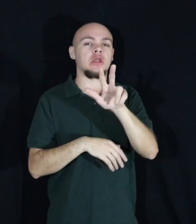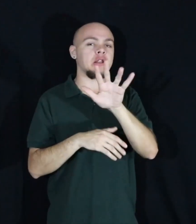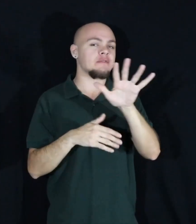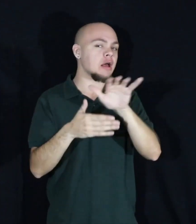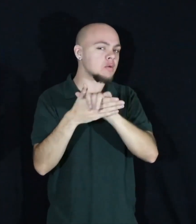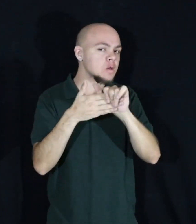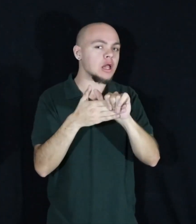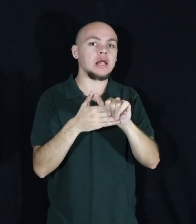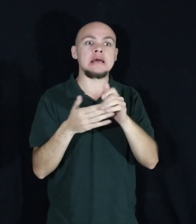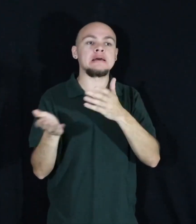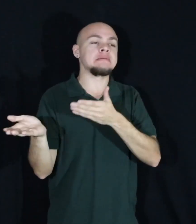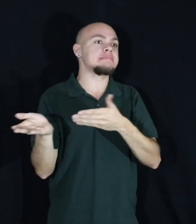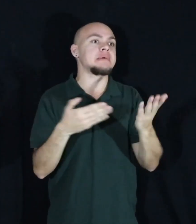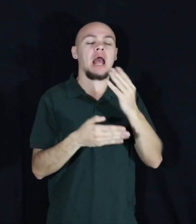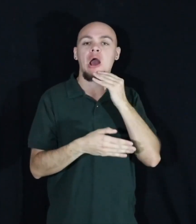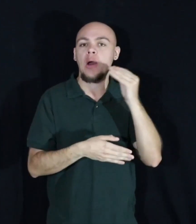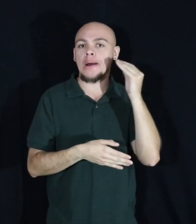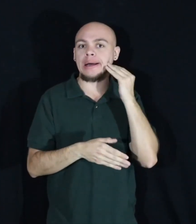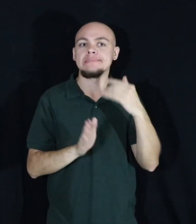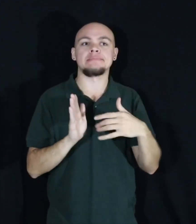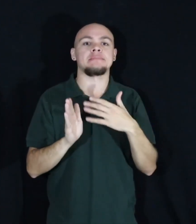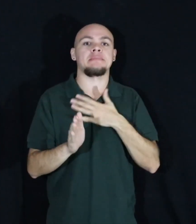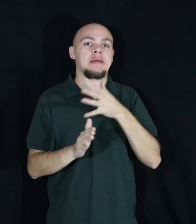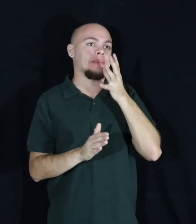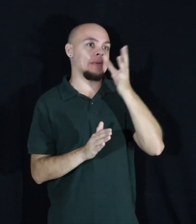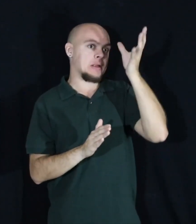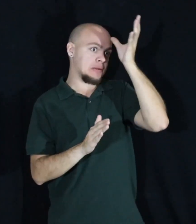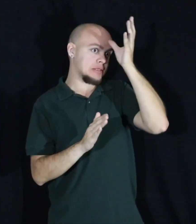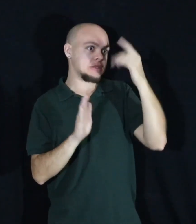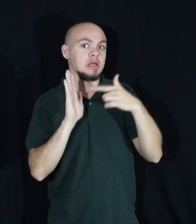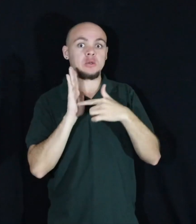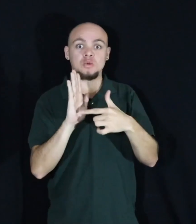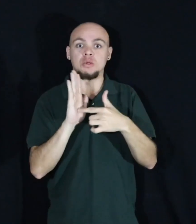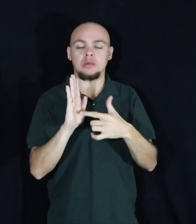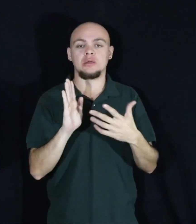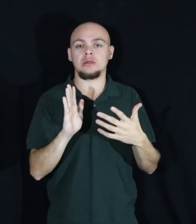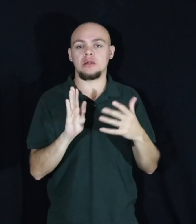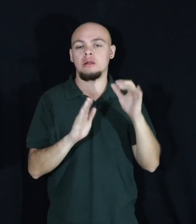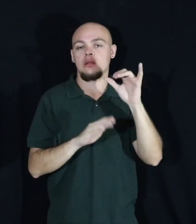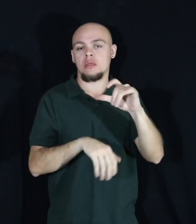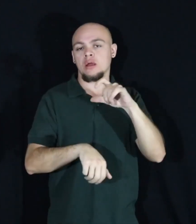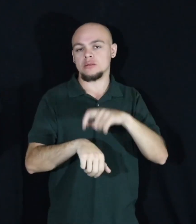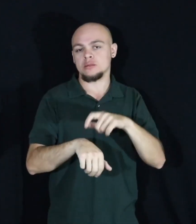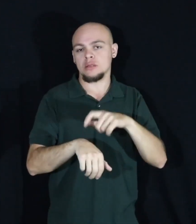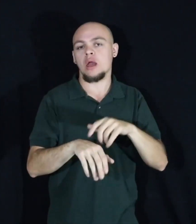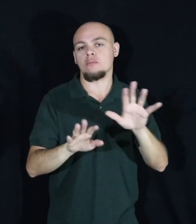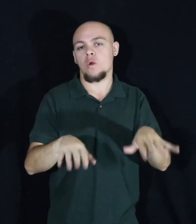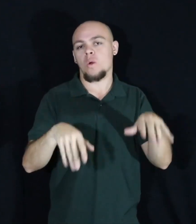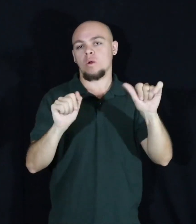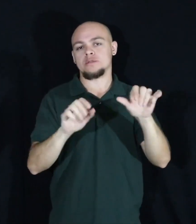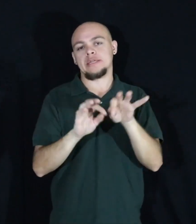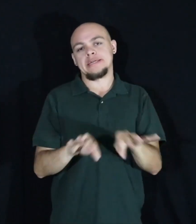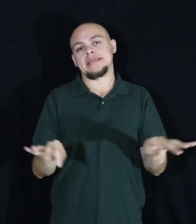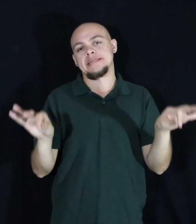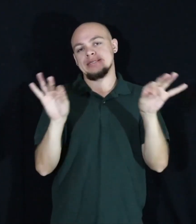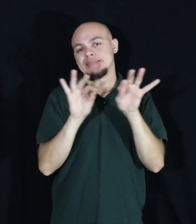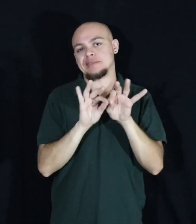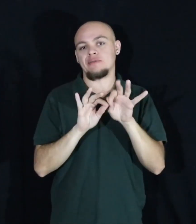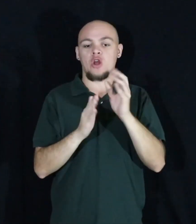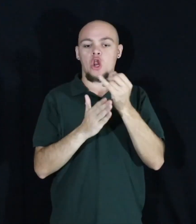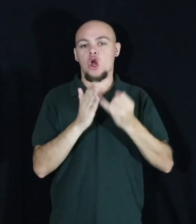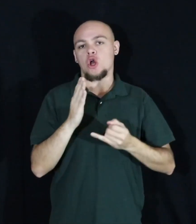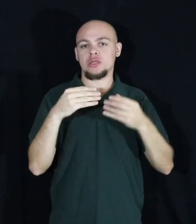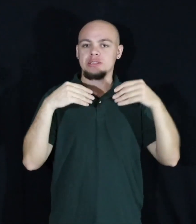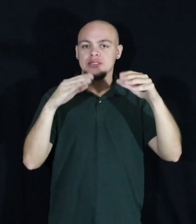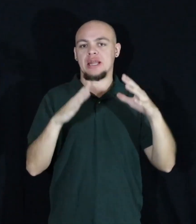I ran home with it. I presented it to my parents, who at the moment or at that time were hosting a rather significant art dealer.